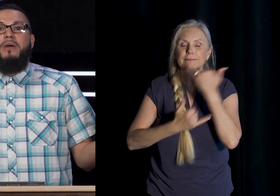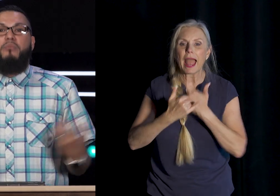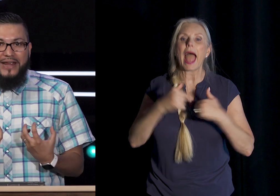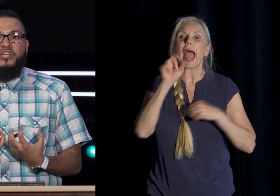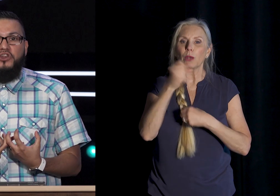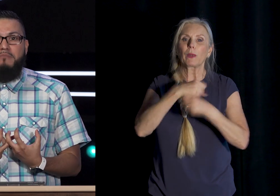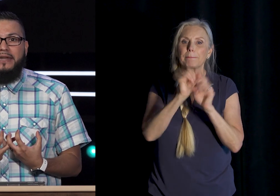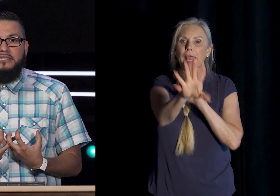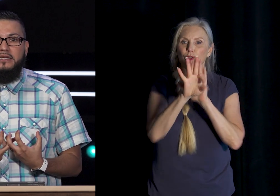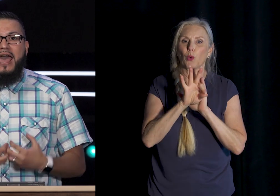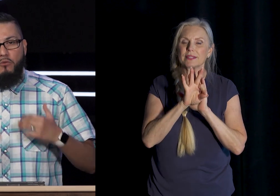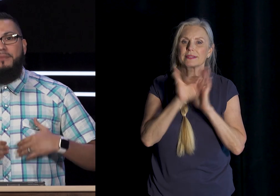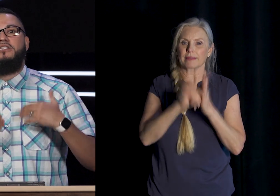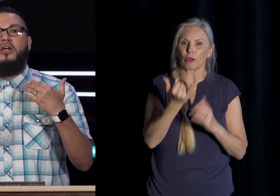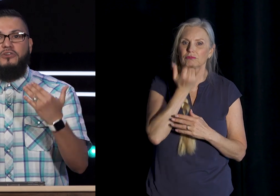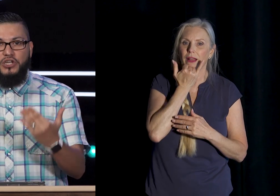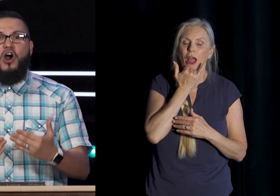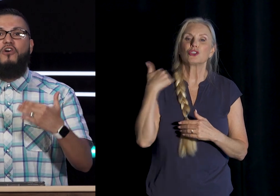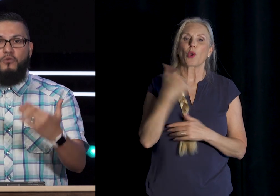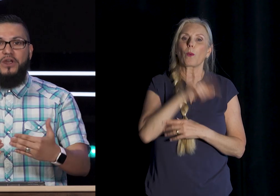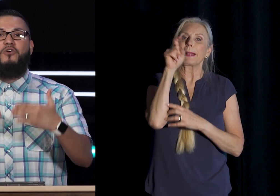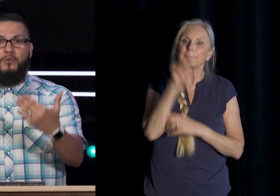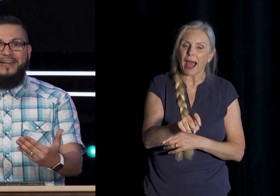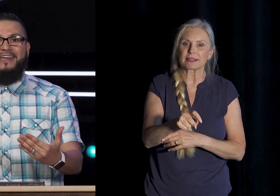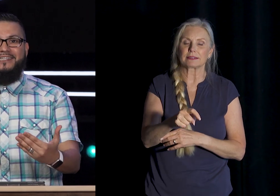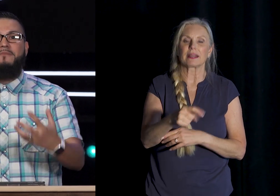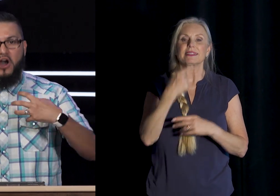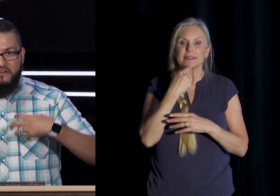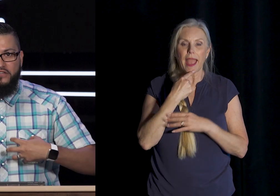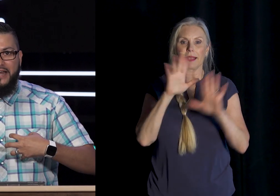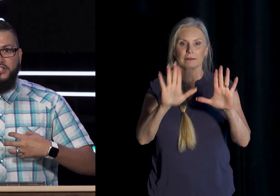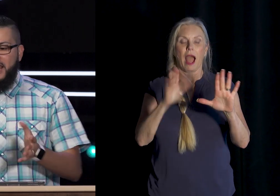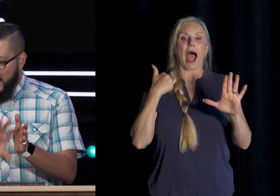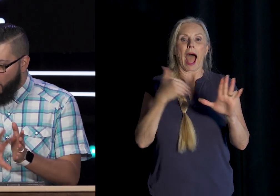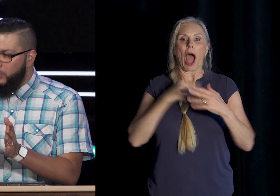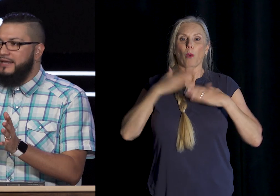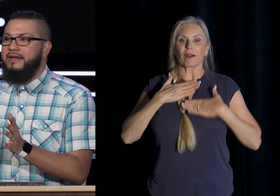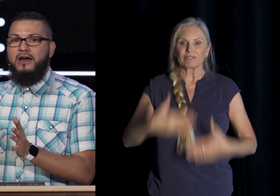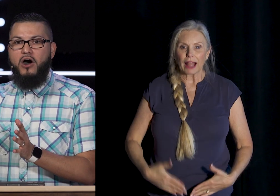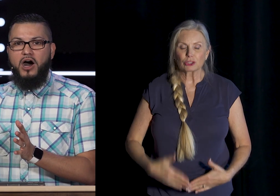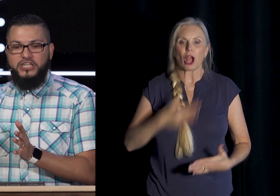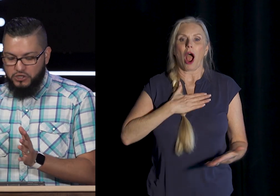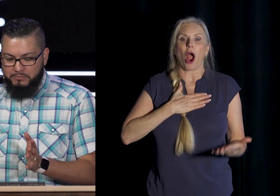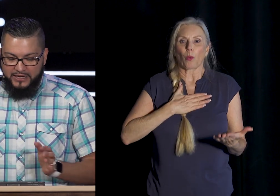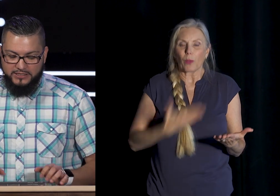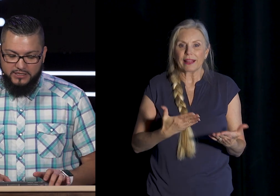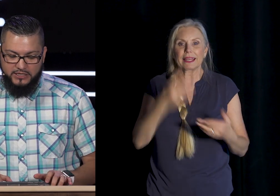embrace Our humanity And we Must learn To call The real What it Is Our flesh And our Willing Disobedience To